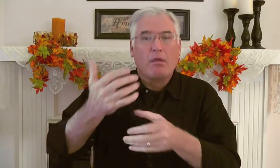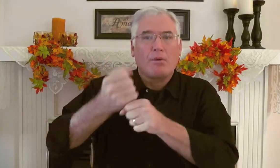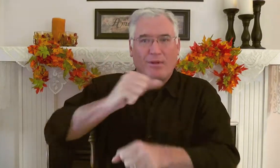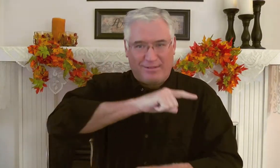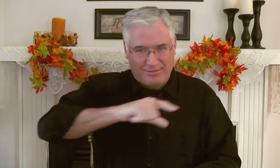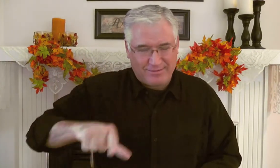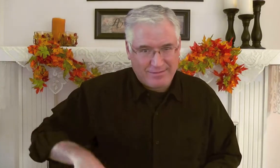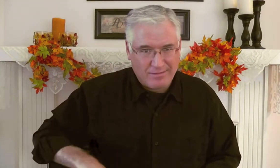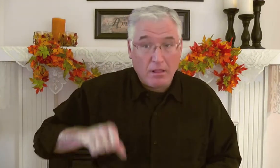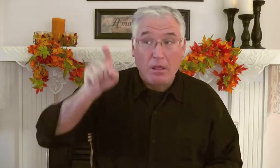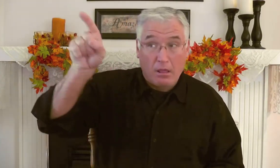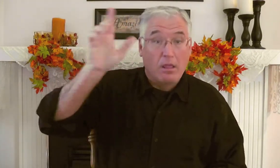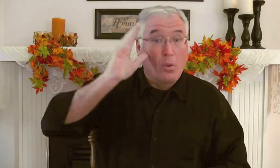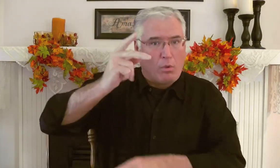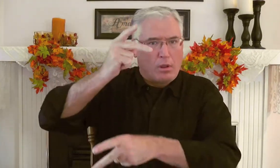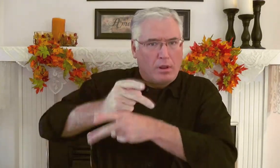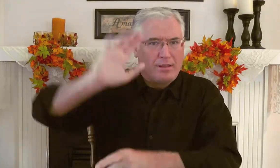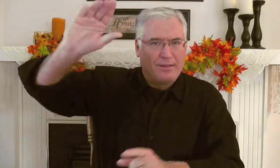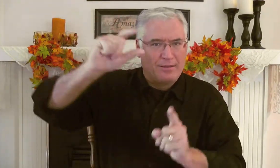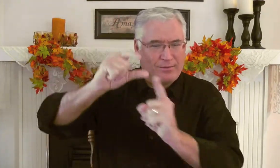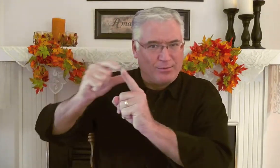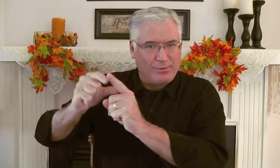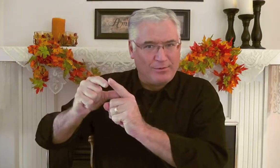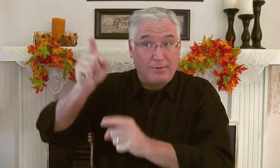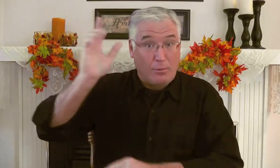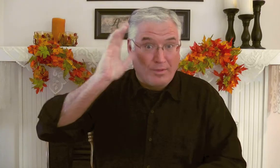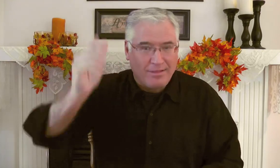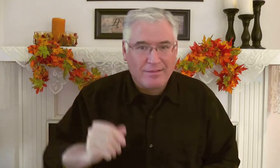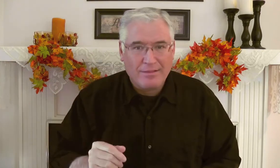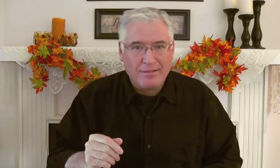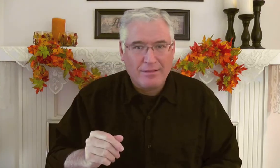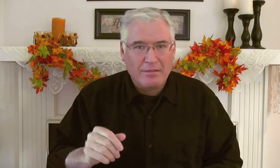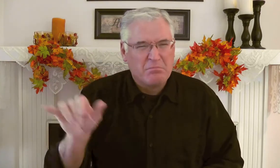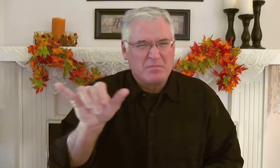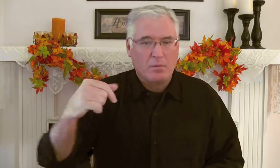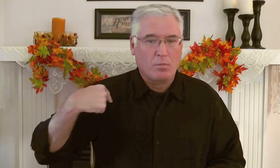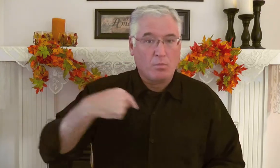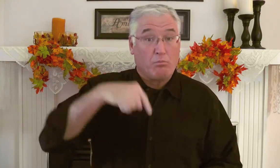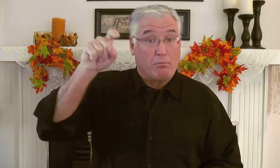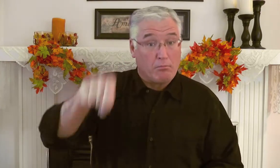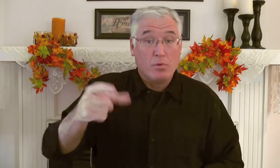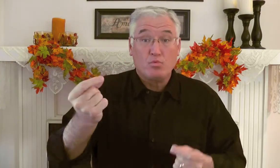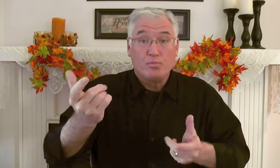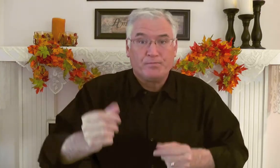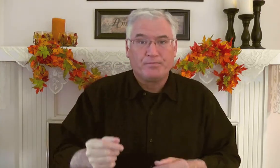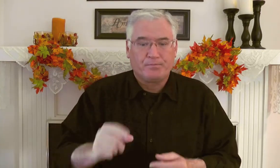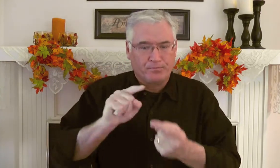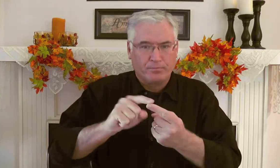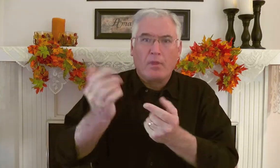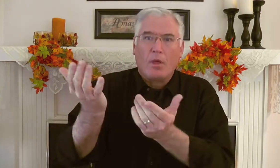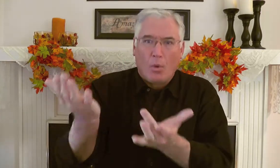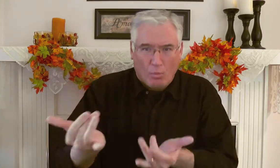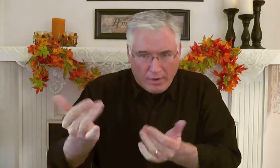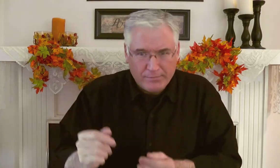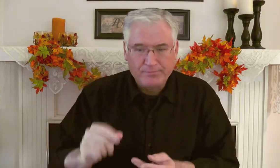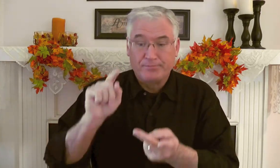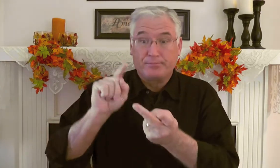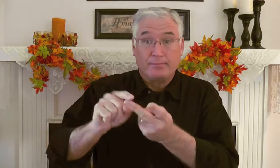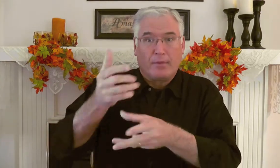Habakkuk, now he trusts in the Lord, that he will keep his word. And that's the same as we must do. We must